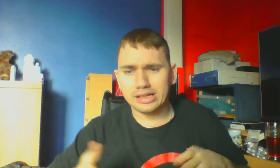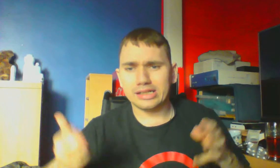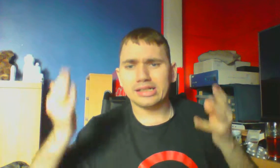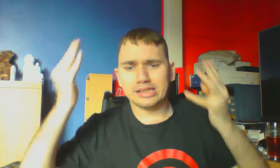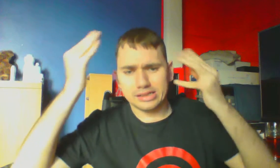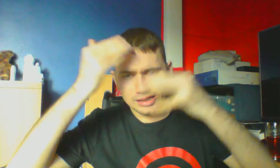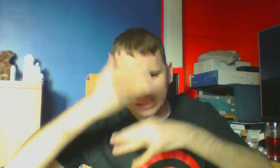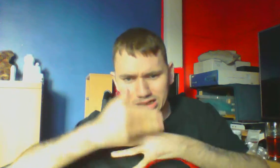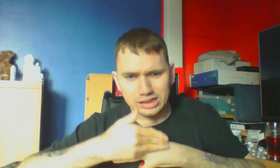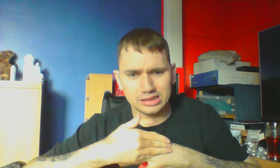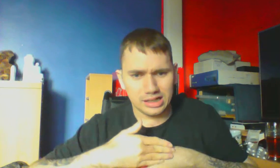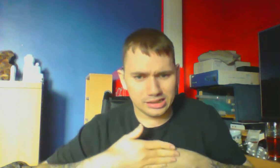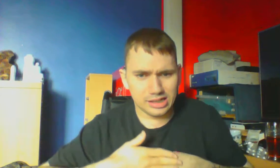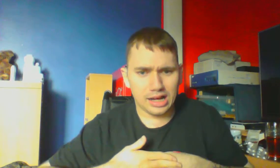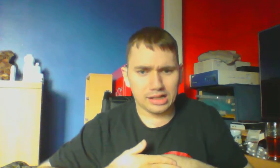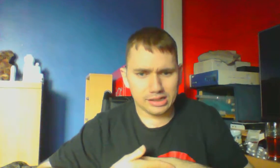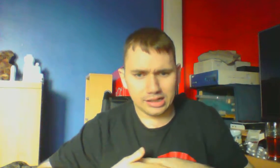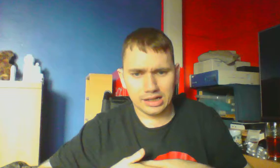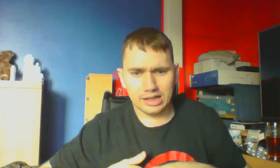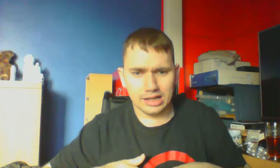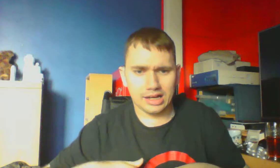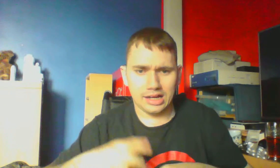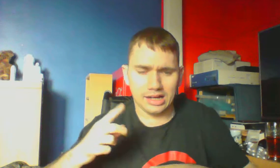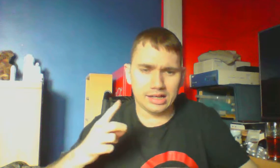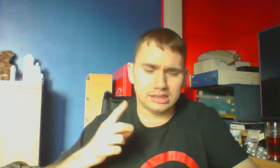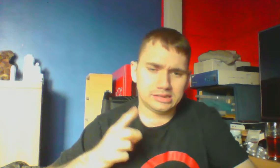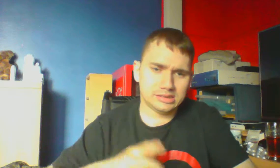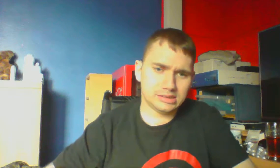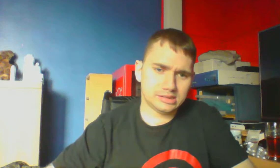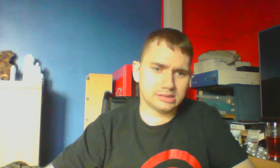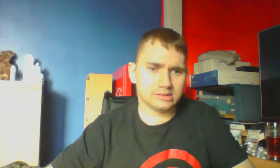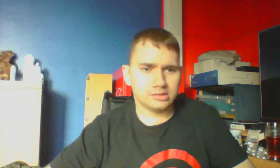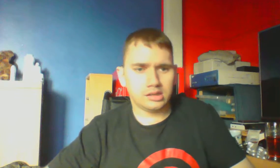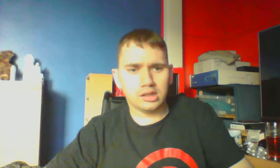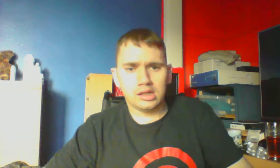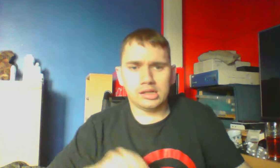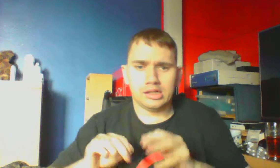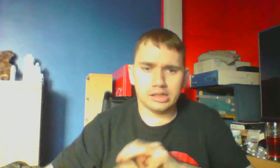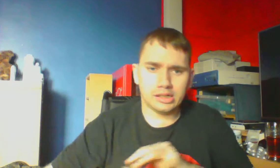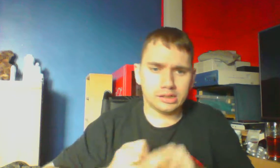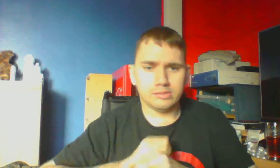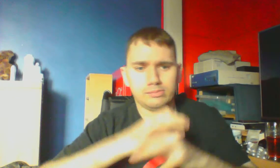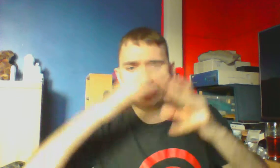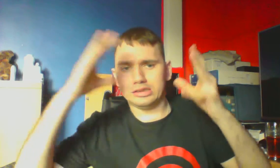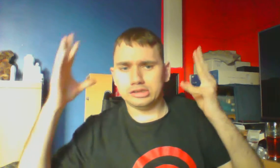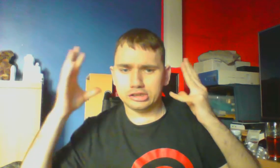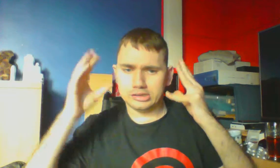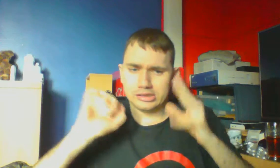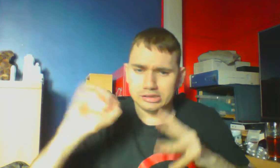do these days come at night? I'm standing in a dream